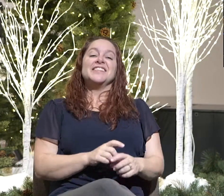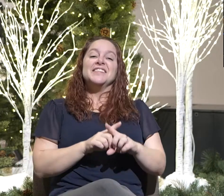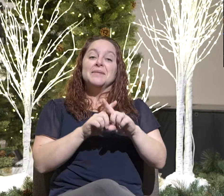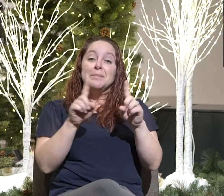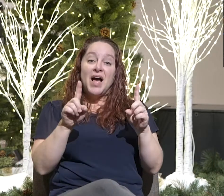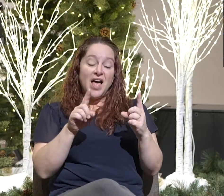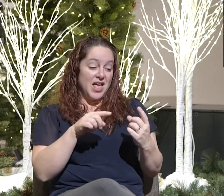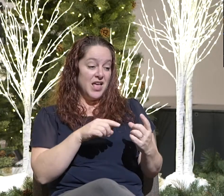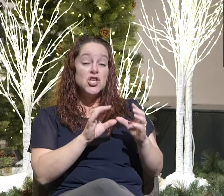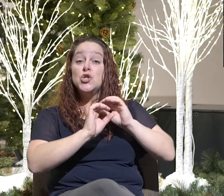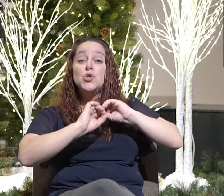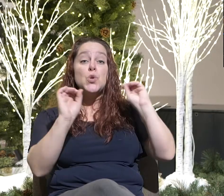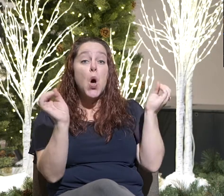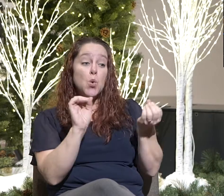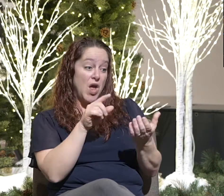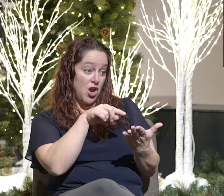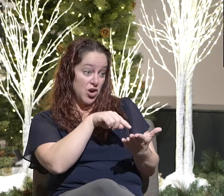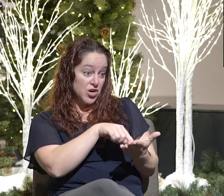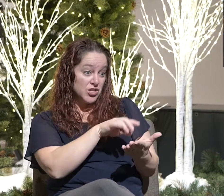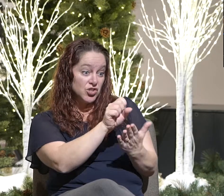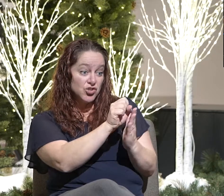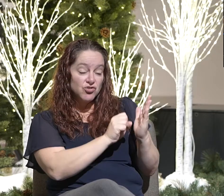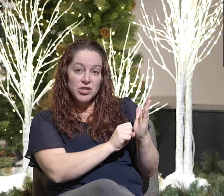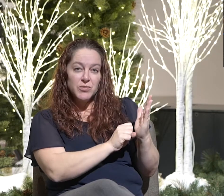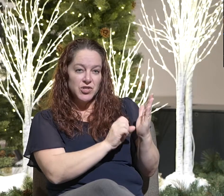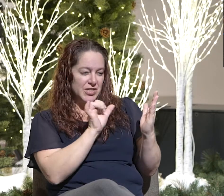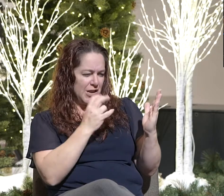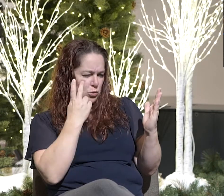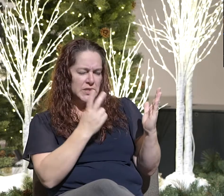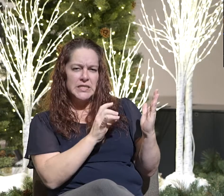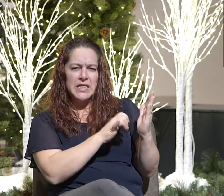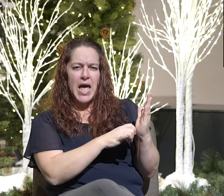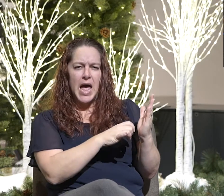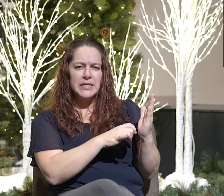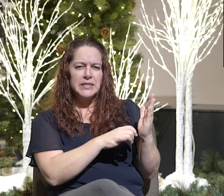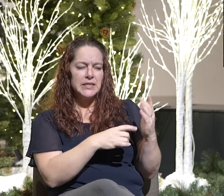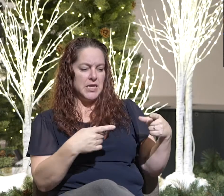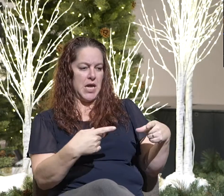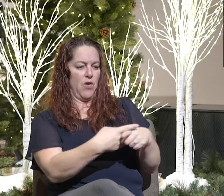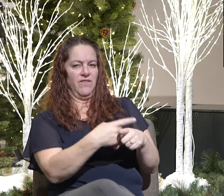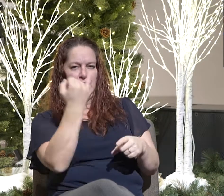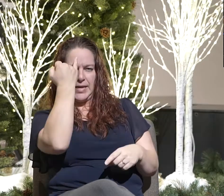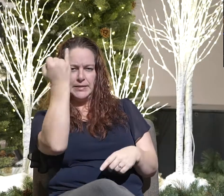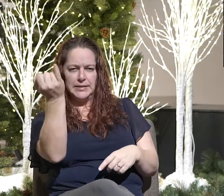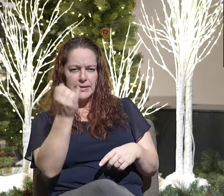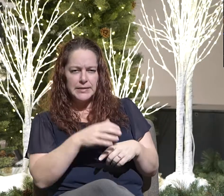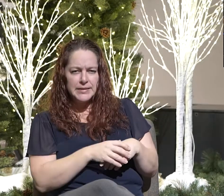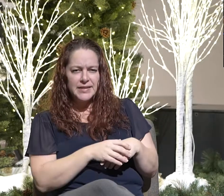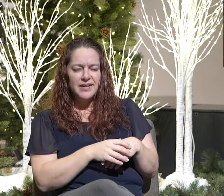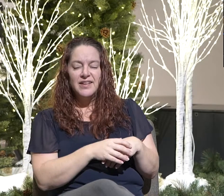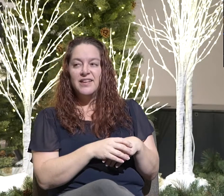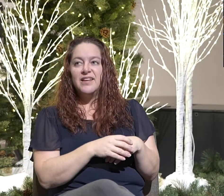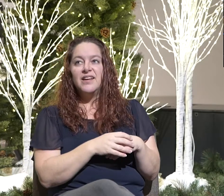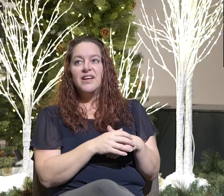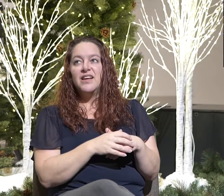know the scripture, you are able to discern those counterfeit ideas. That doesn't seem right. How do you know? You're like,